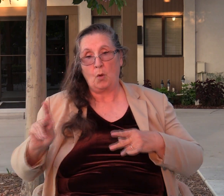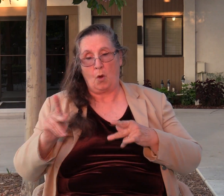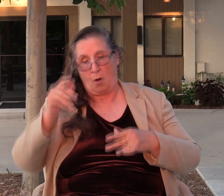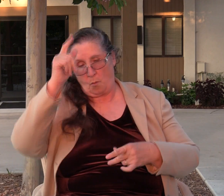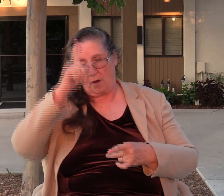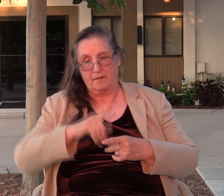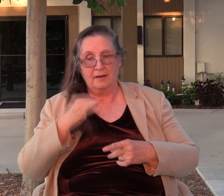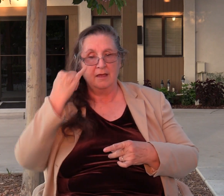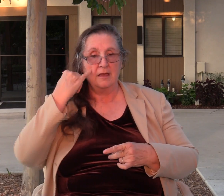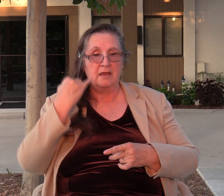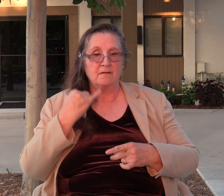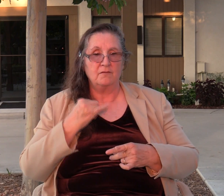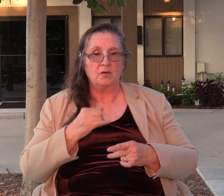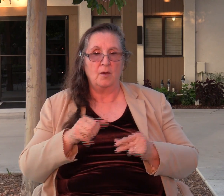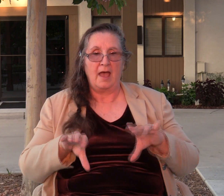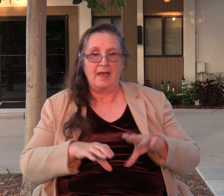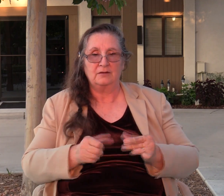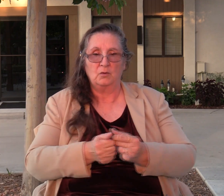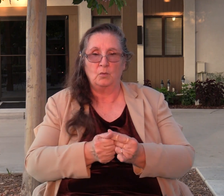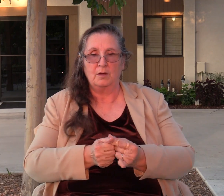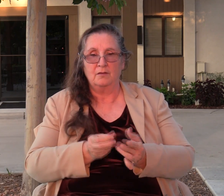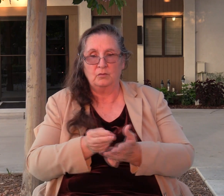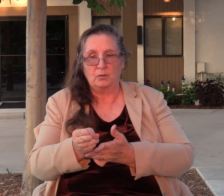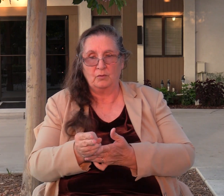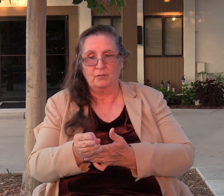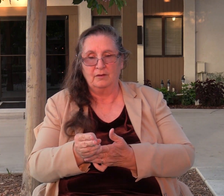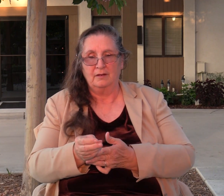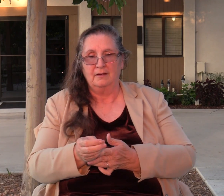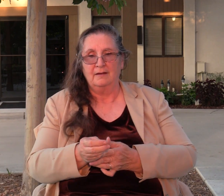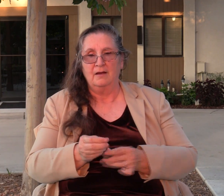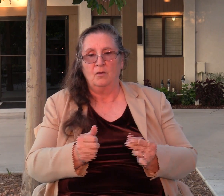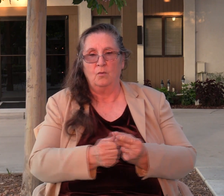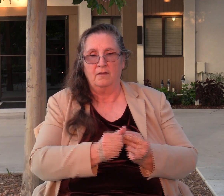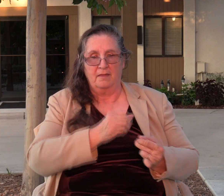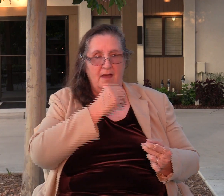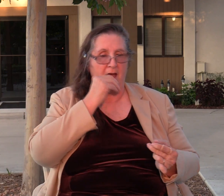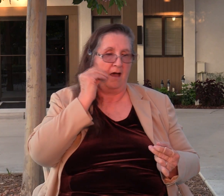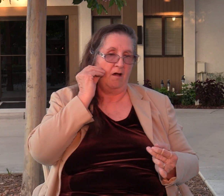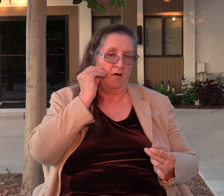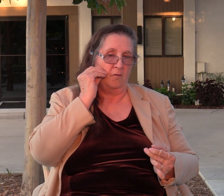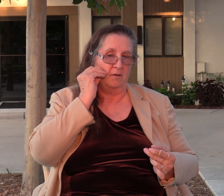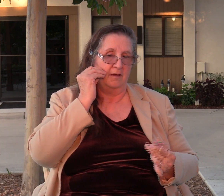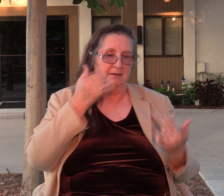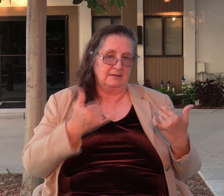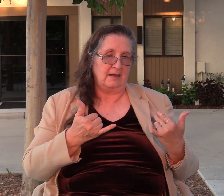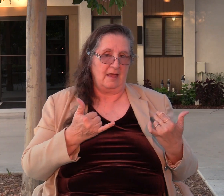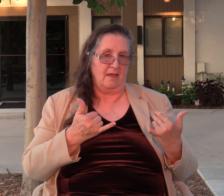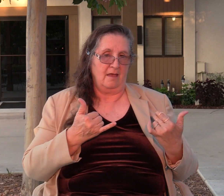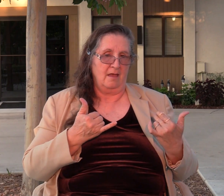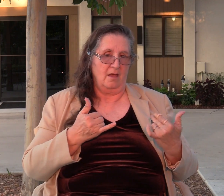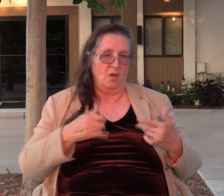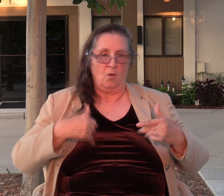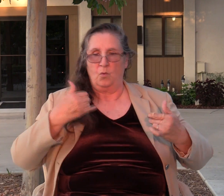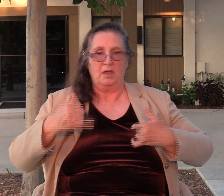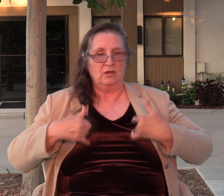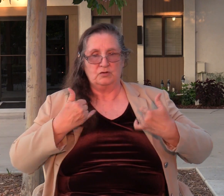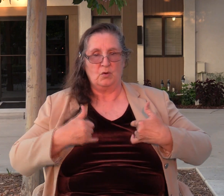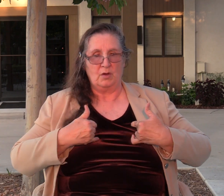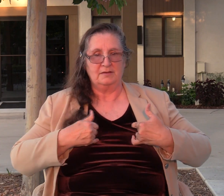in truth and sincerity with Drebbel and with his house this day, then rejoice in Abimelech and let